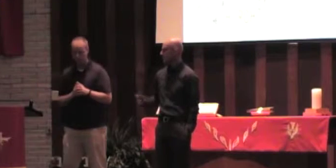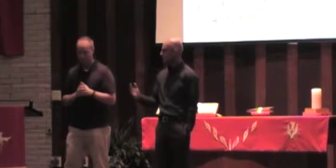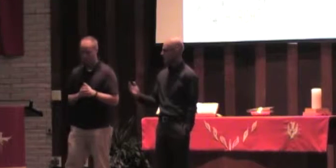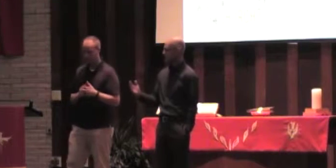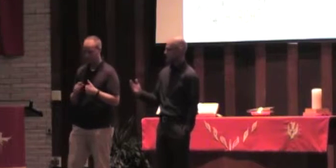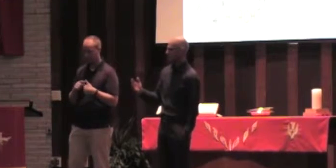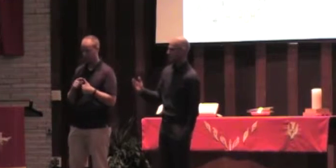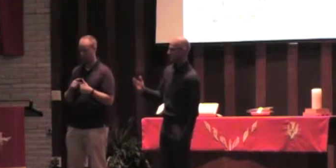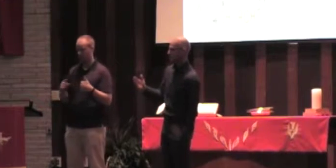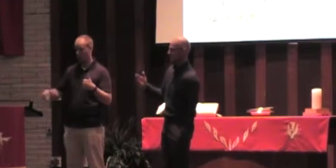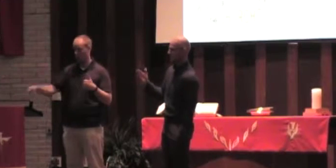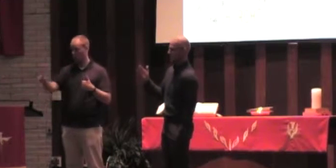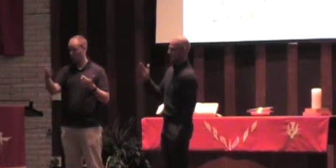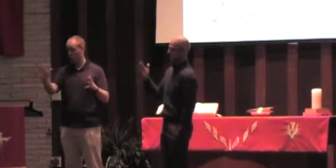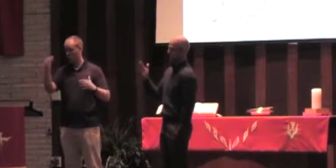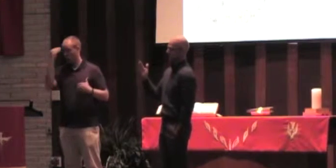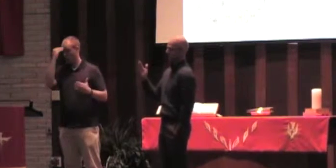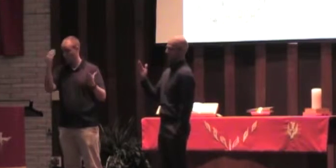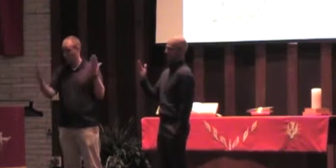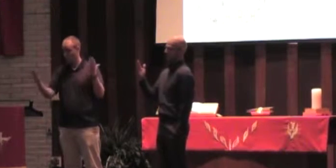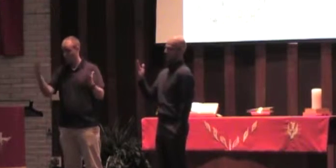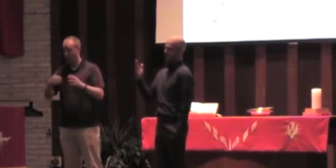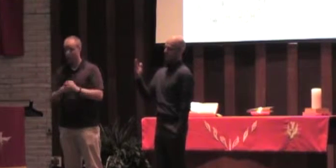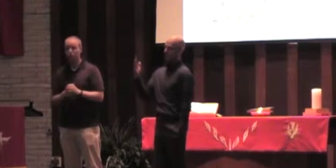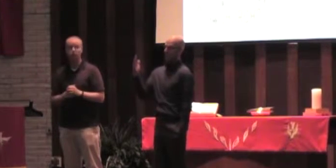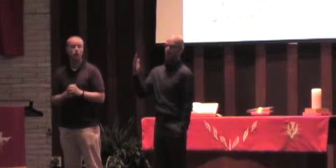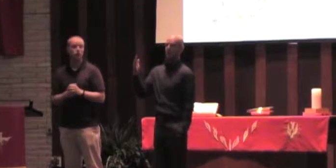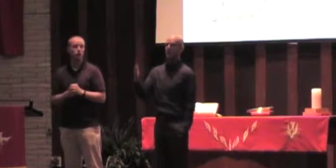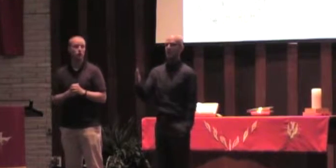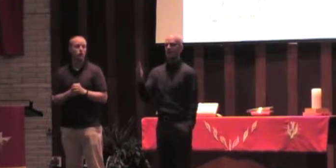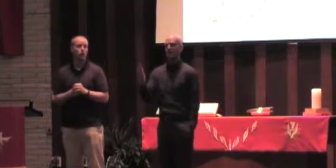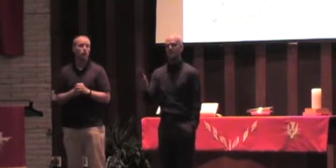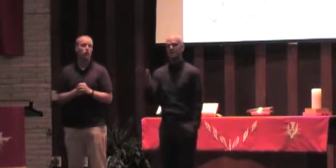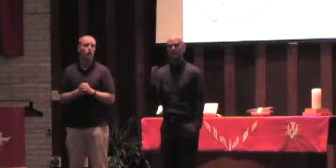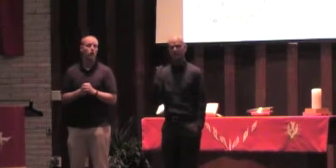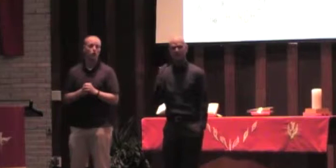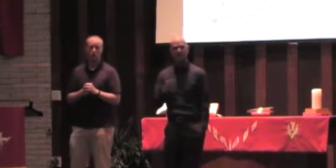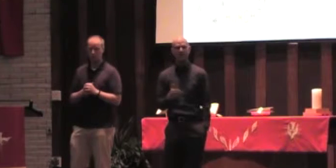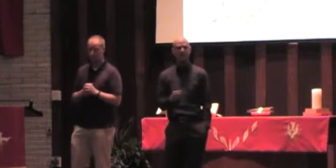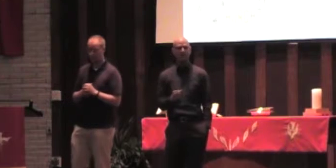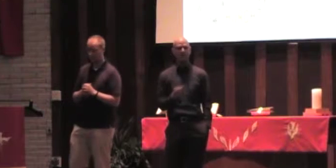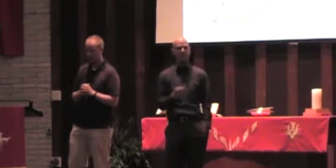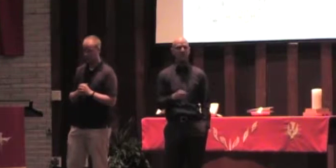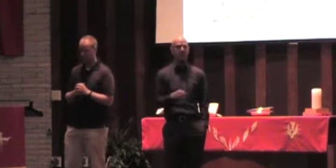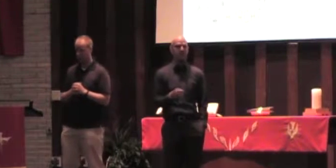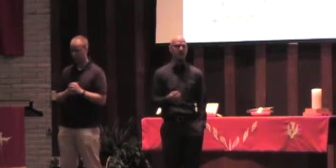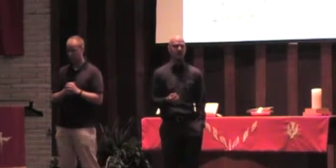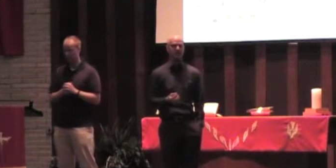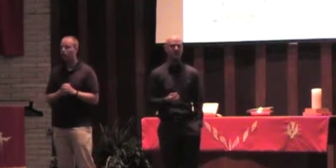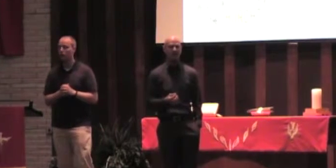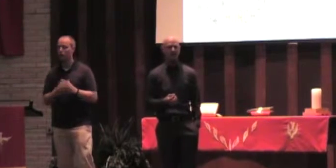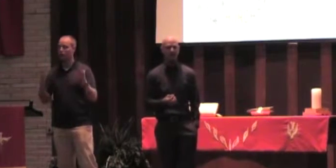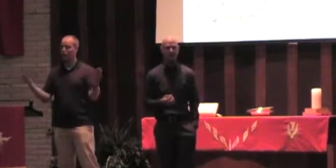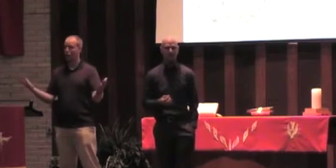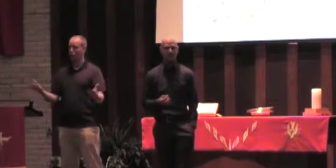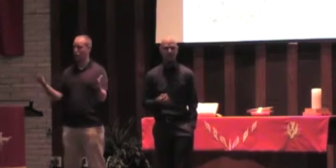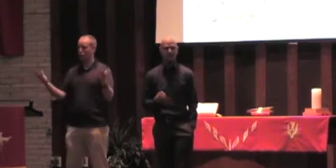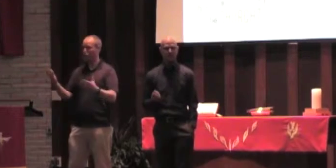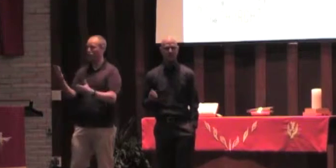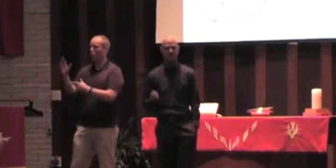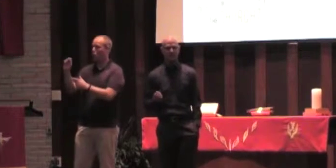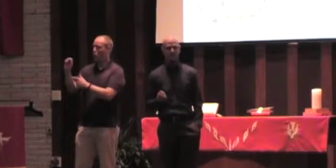You maybe know this, but one of the primary hubs in our nation for human and sex trafficking,